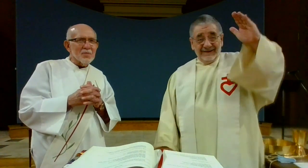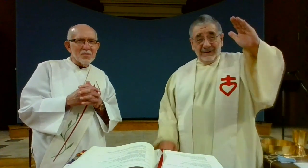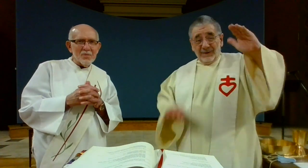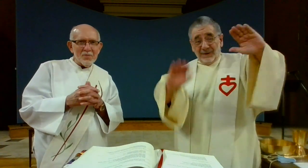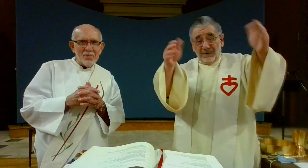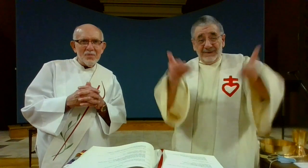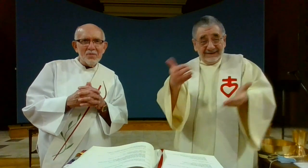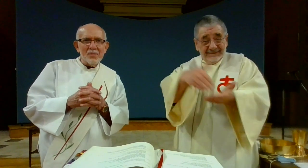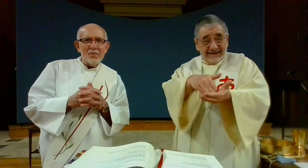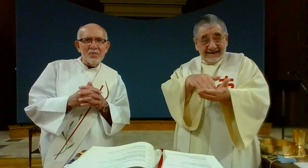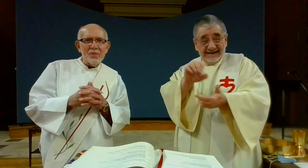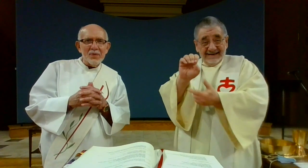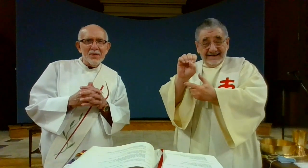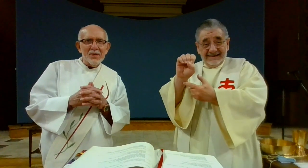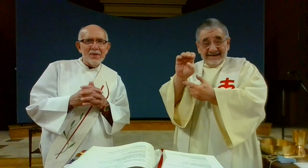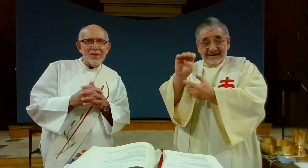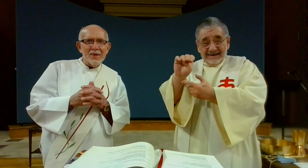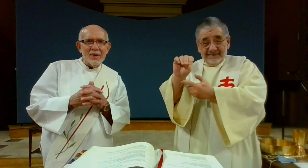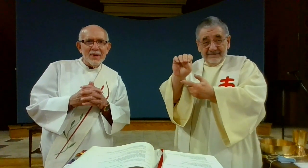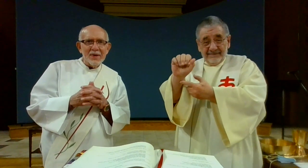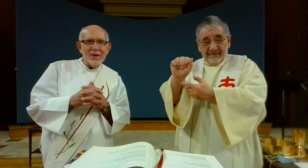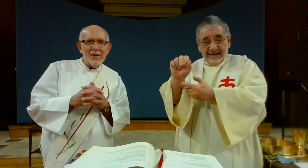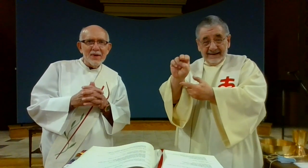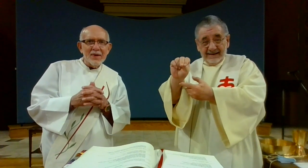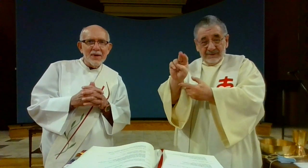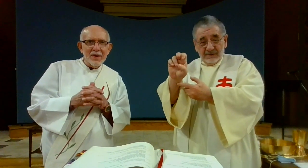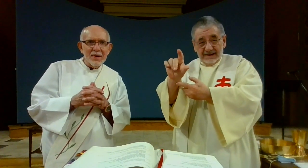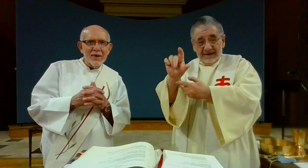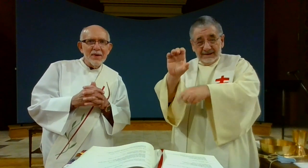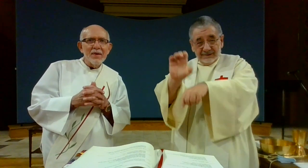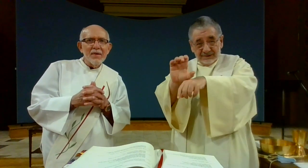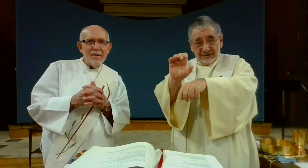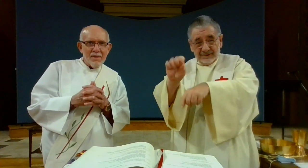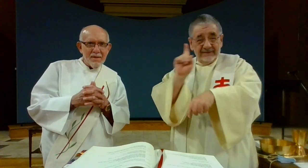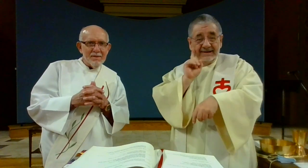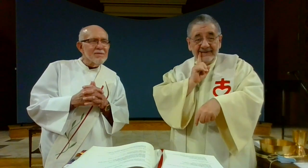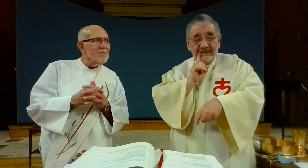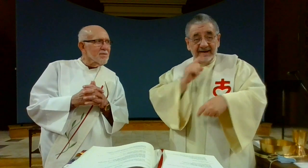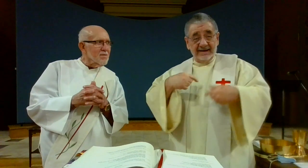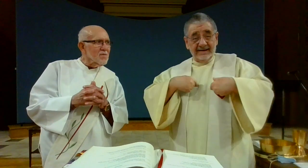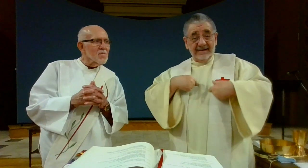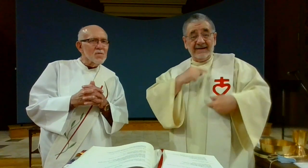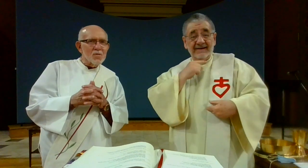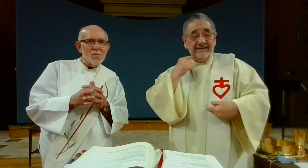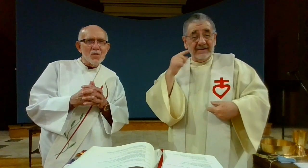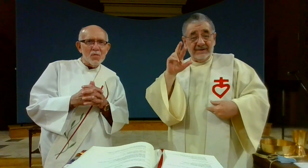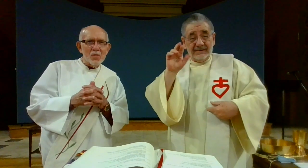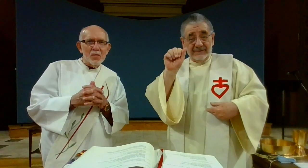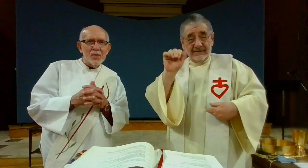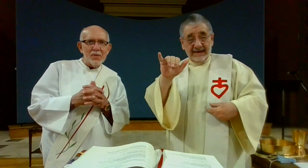Hello and welcome again to Emanuel Church of the Deaf. I